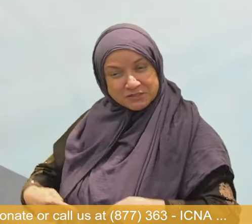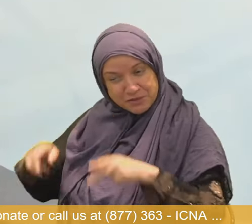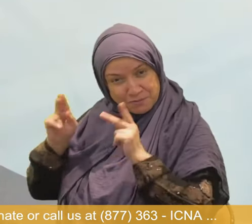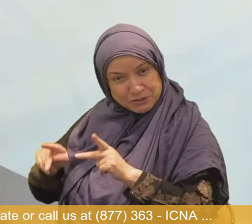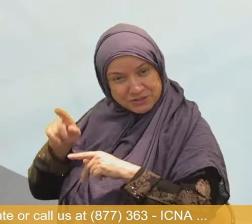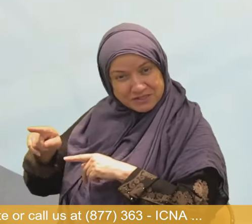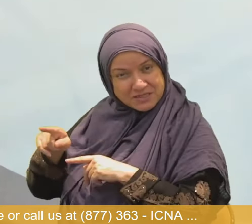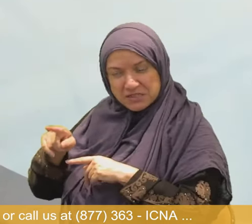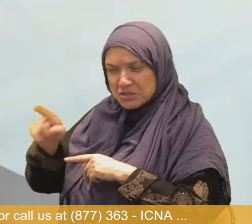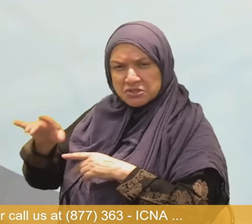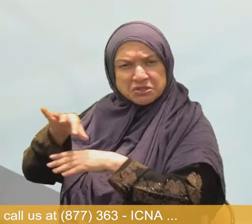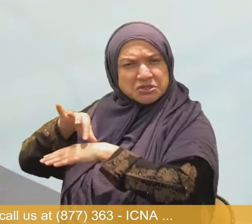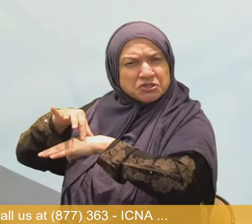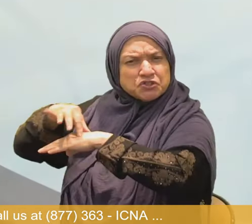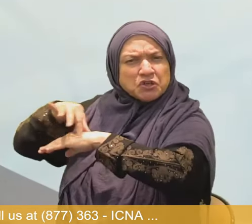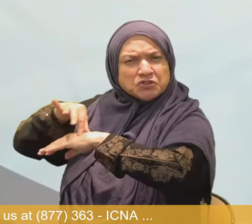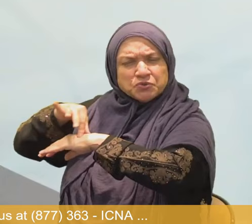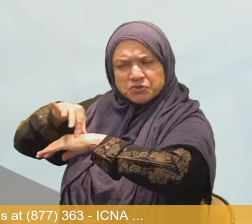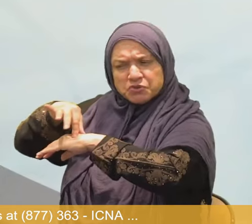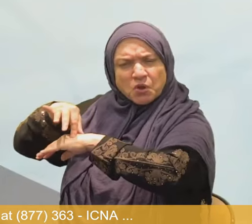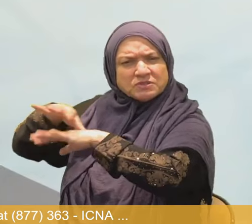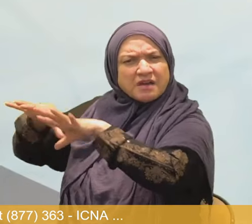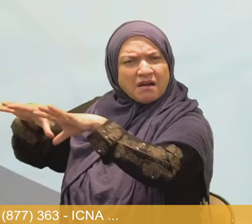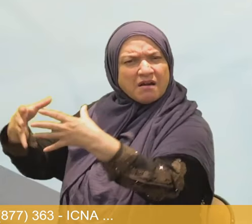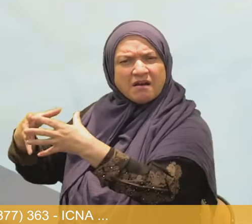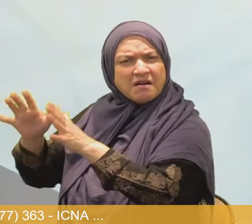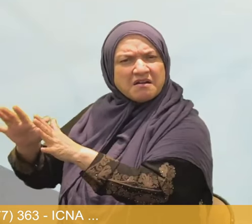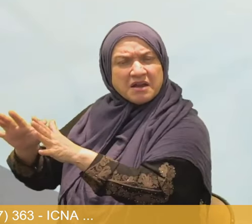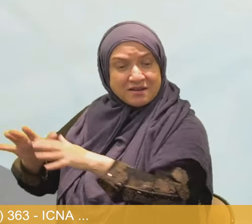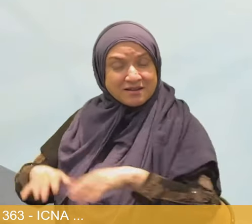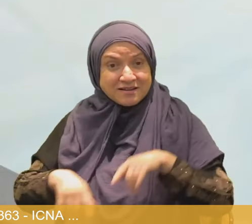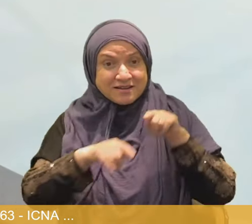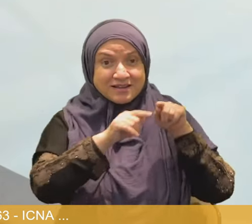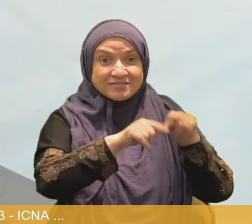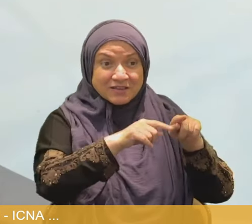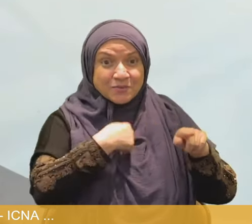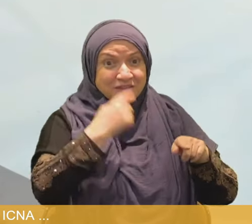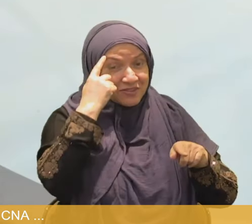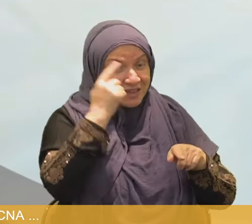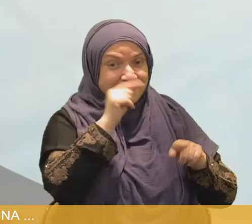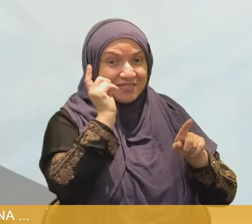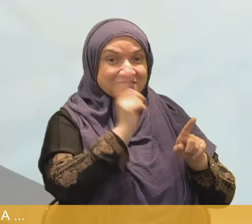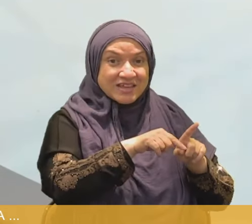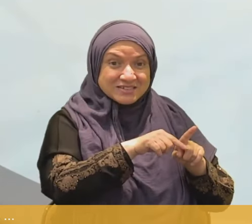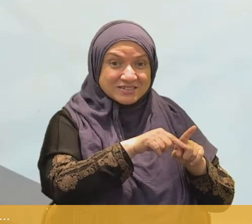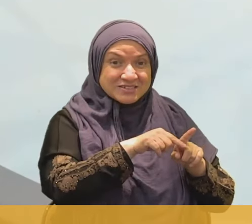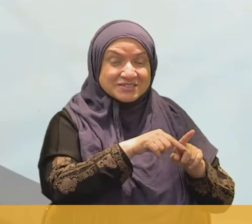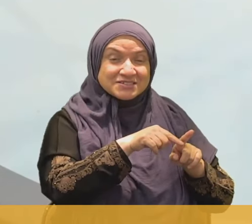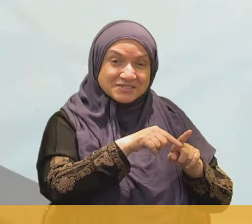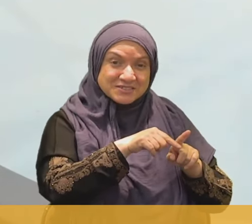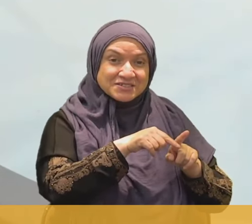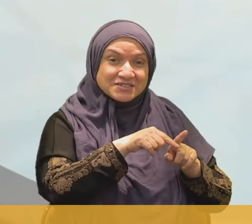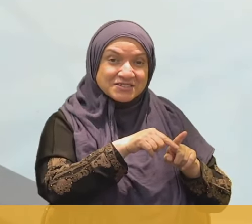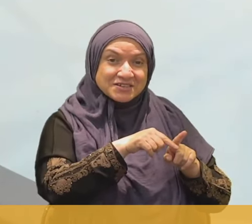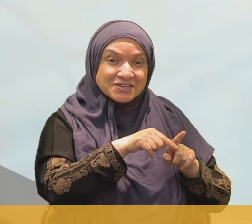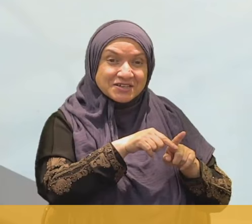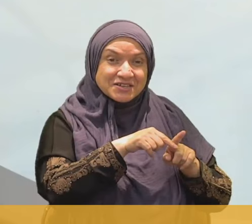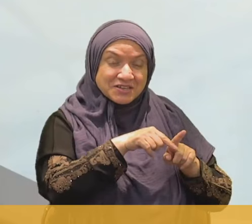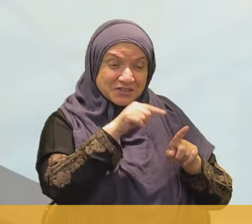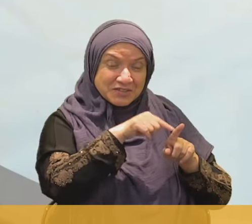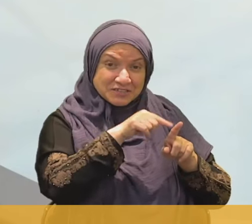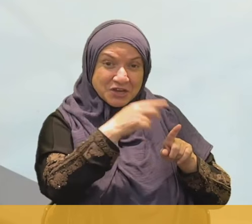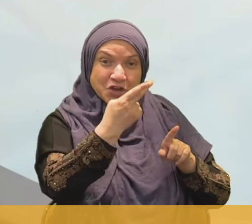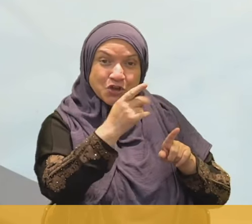No. Akhira is from the unseen. Jannah in hell is from the unseen. It's difficult to observe from the physical empirical science. Anything from the